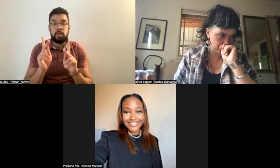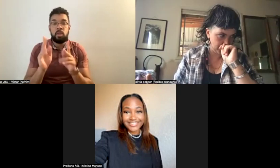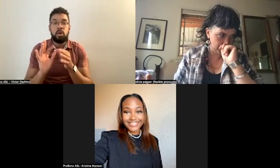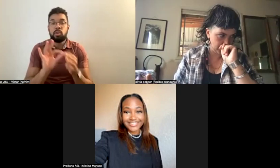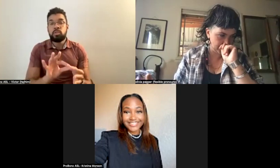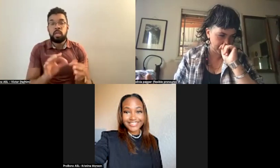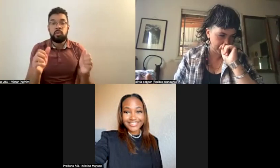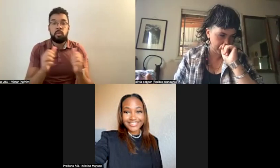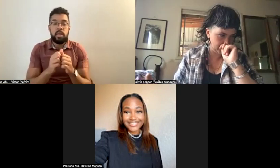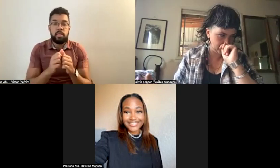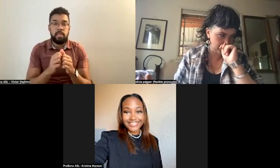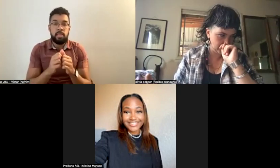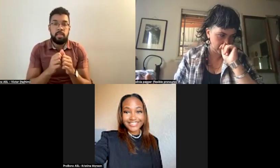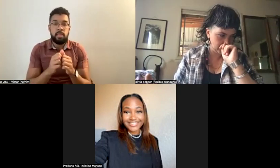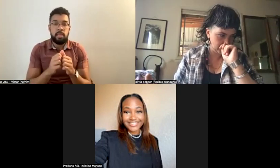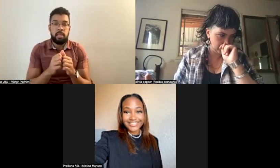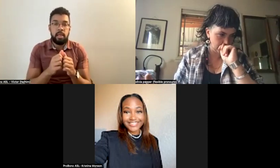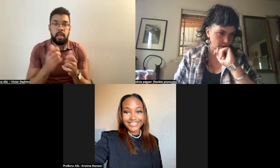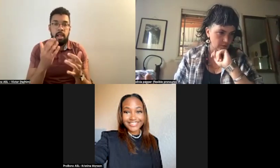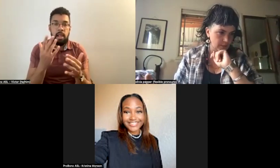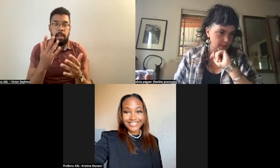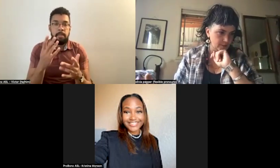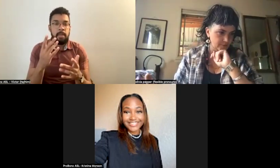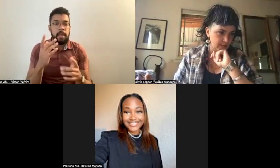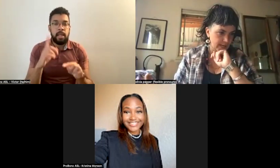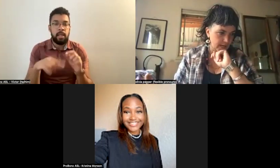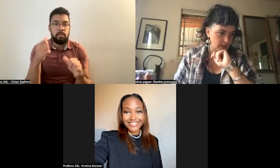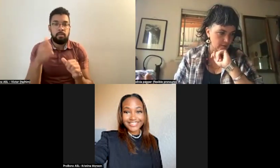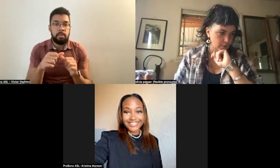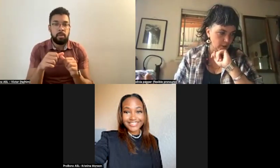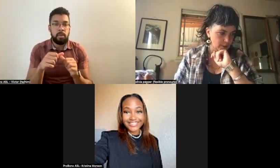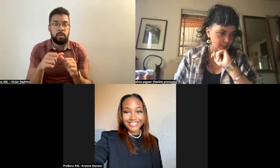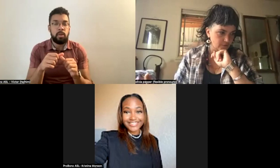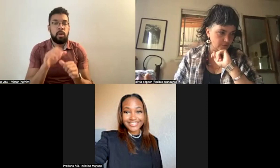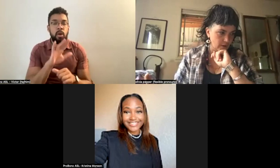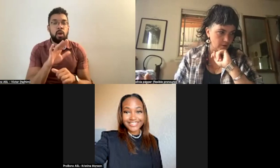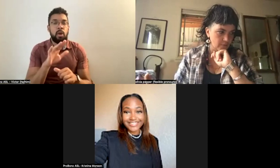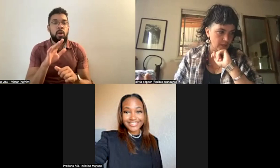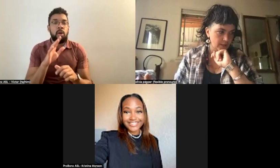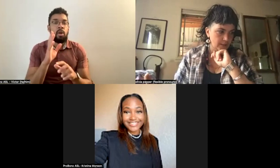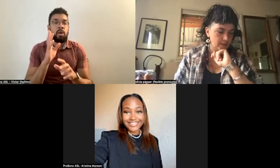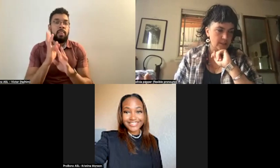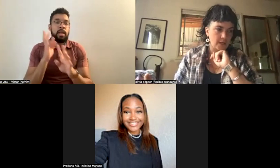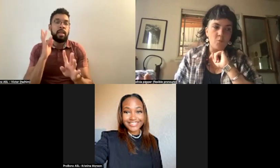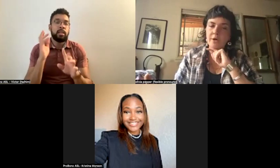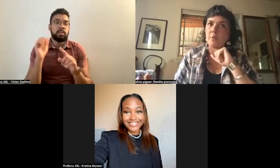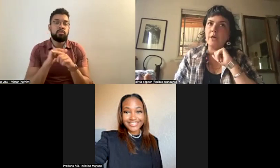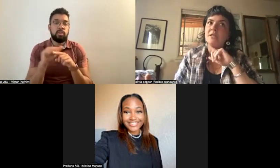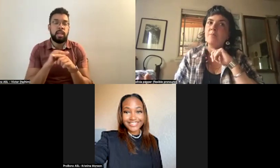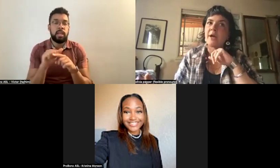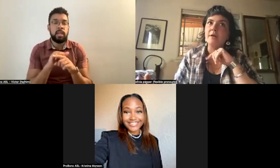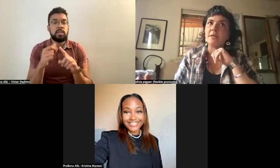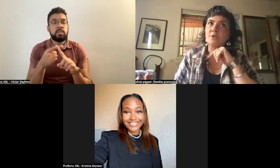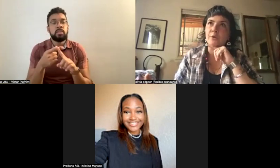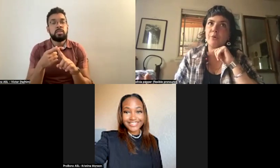remembering. I think that her lineage of training emerges from someone who worked